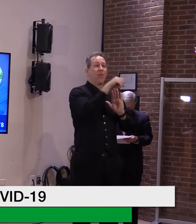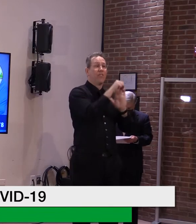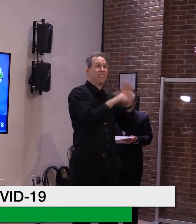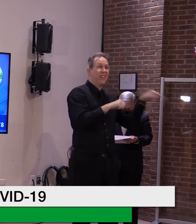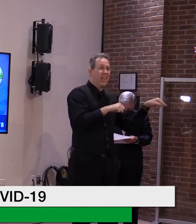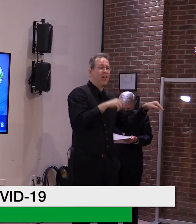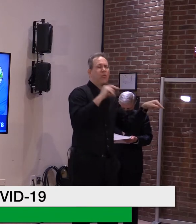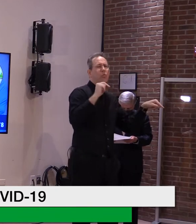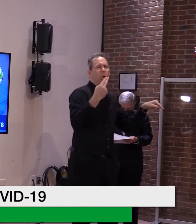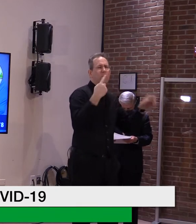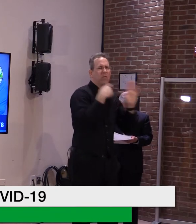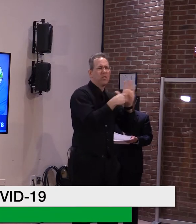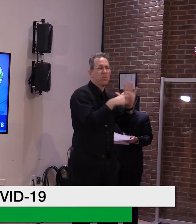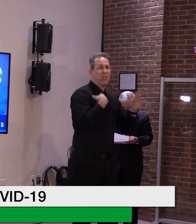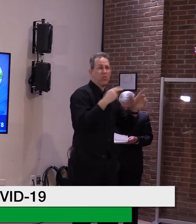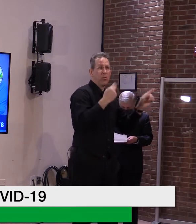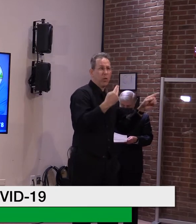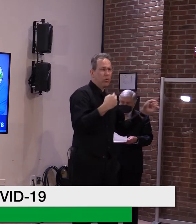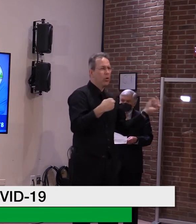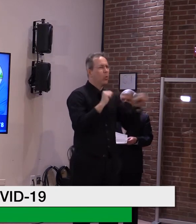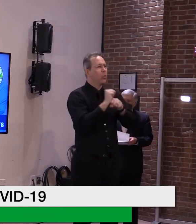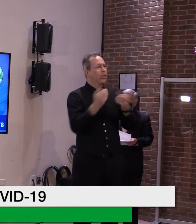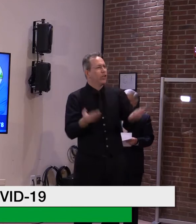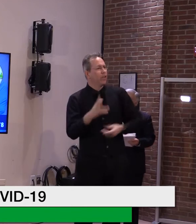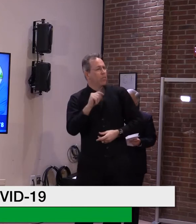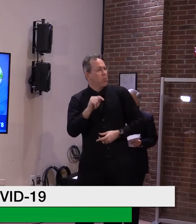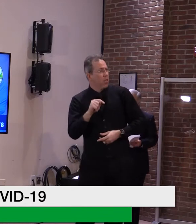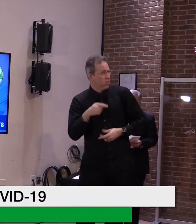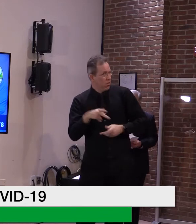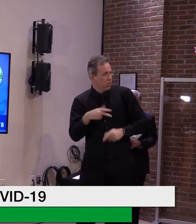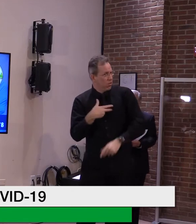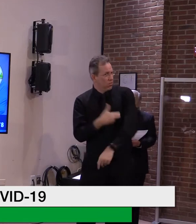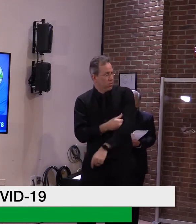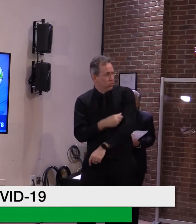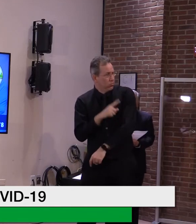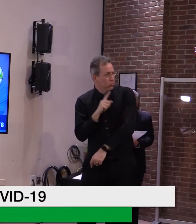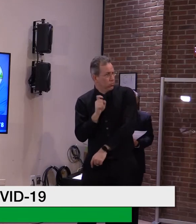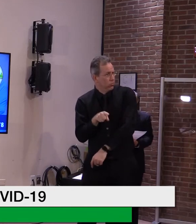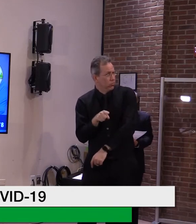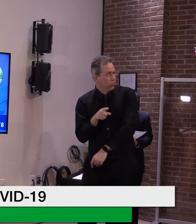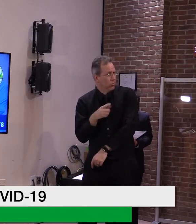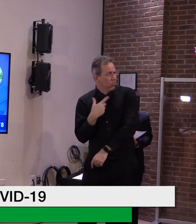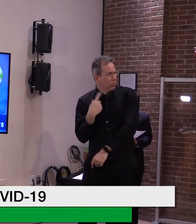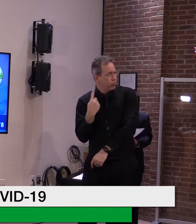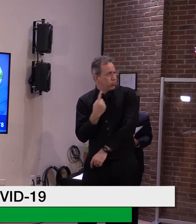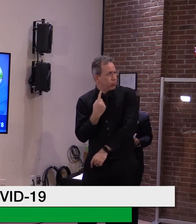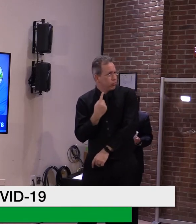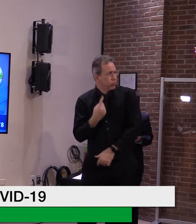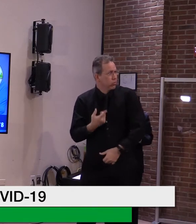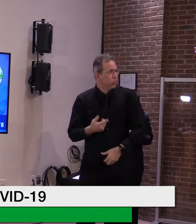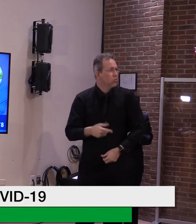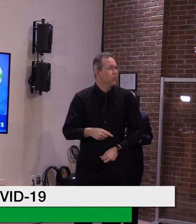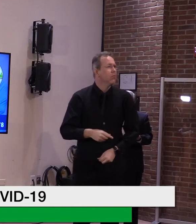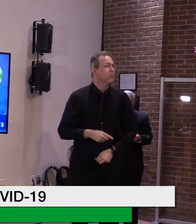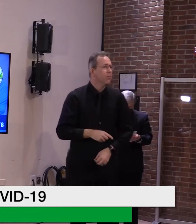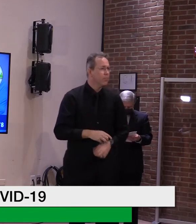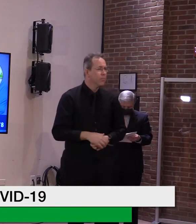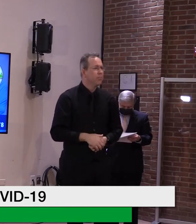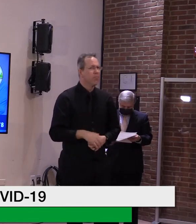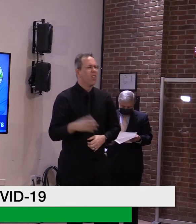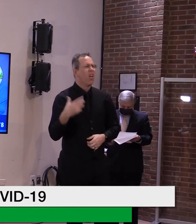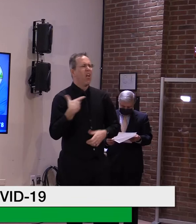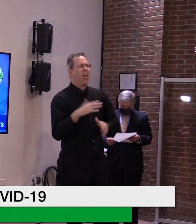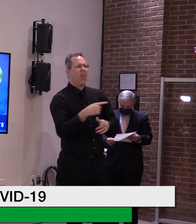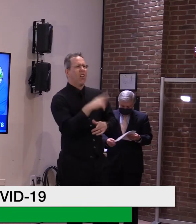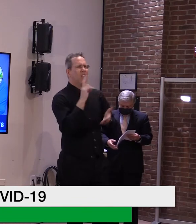things that would qualify you to get the vaccine. Yeah, I'll let Secretary Smith answer that, but we do have an agreement, uh, with New Hampshire, for instance,